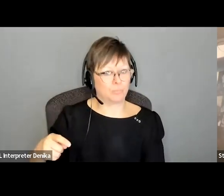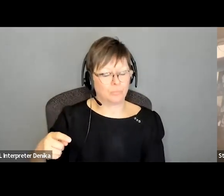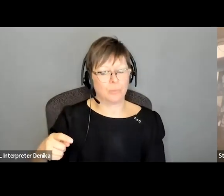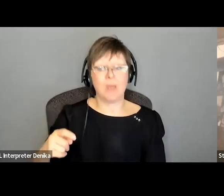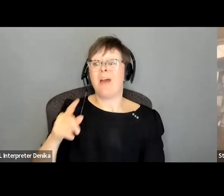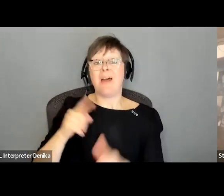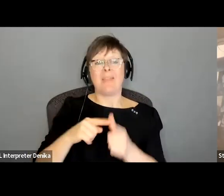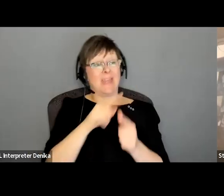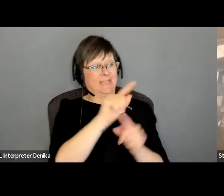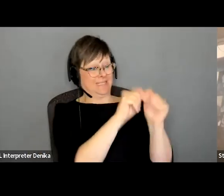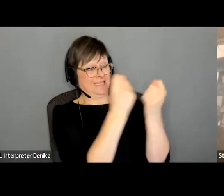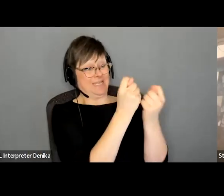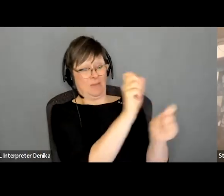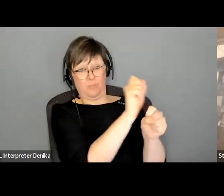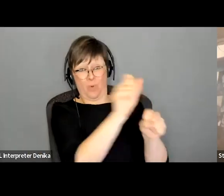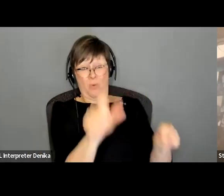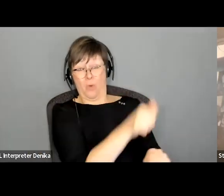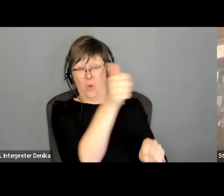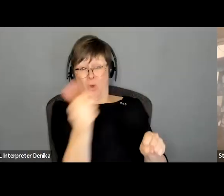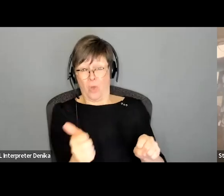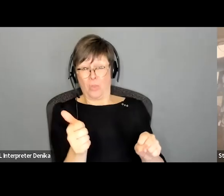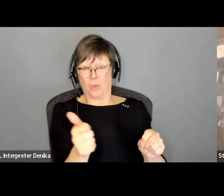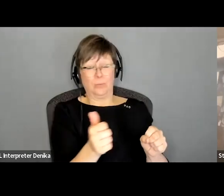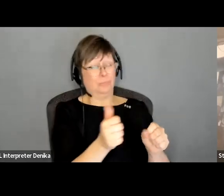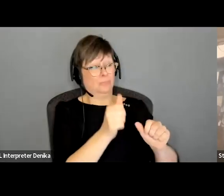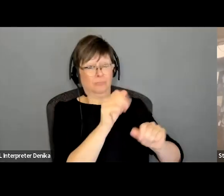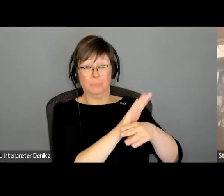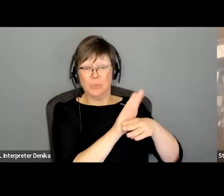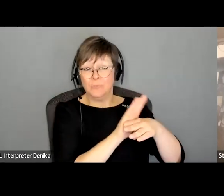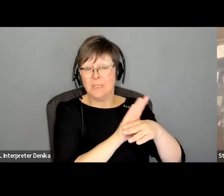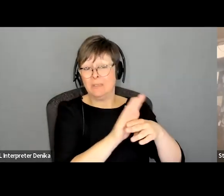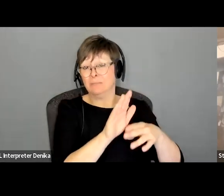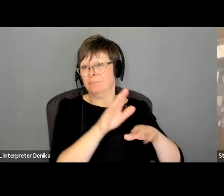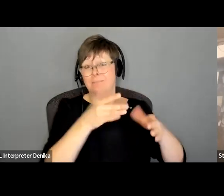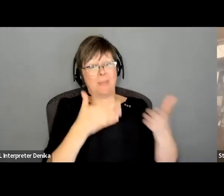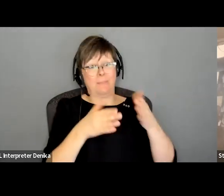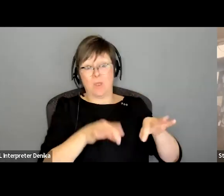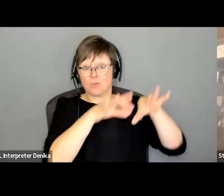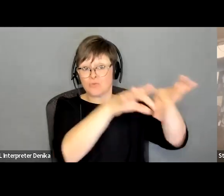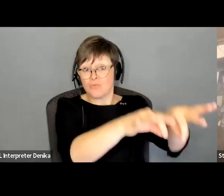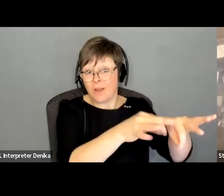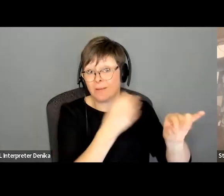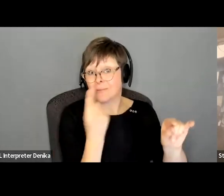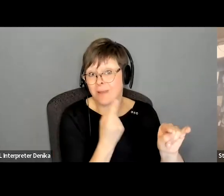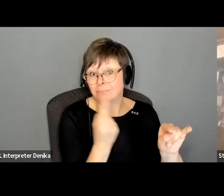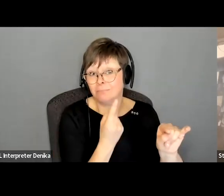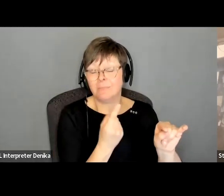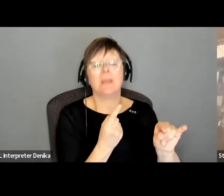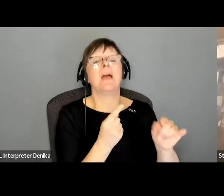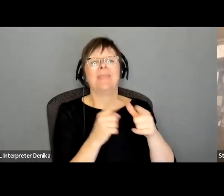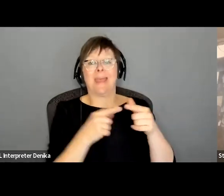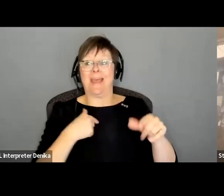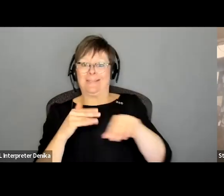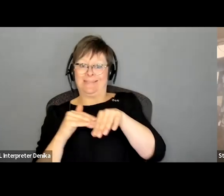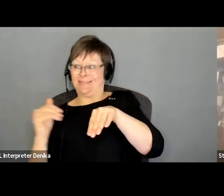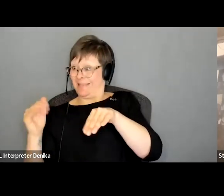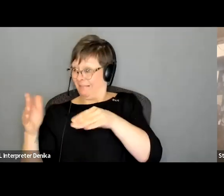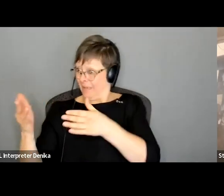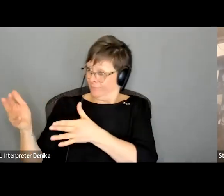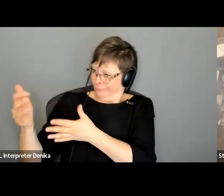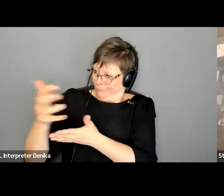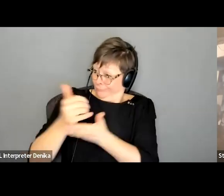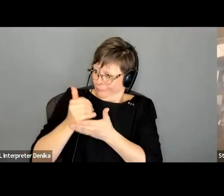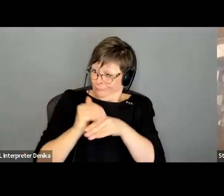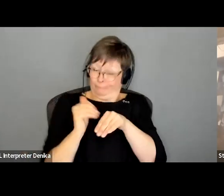on another production perhaps in australia or wherever that may be i would then have to send selections to them there and then they'd work out a